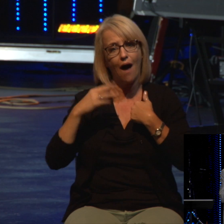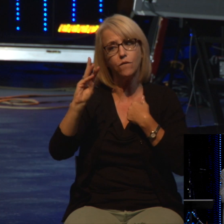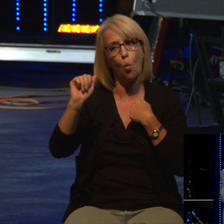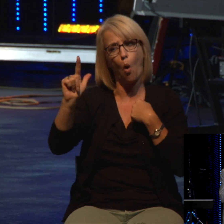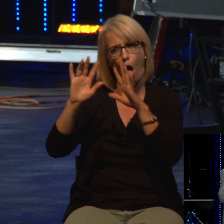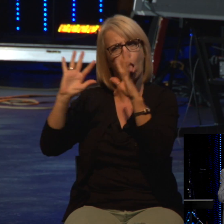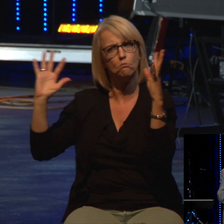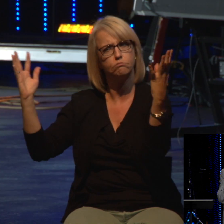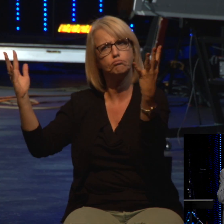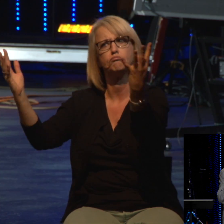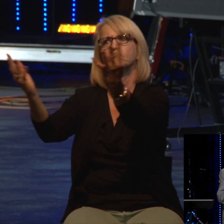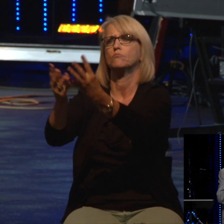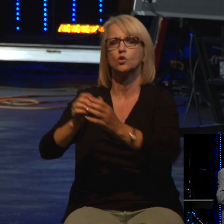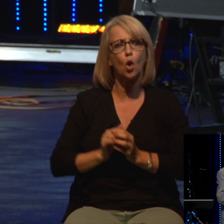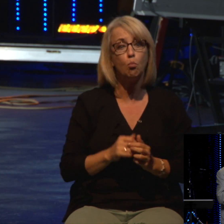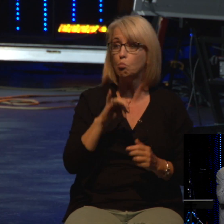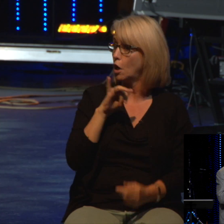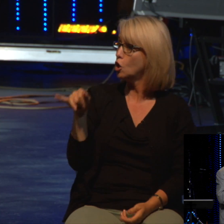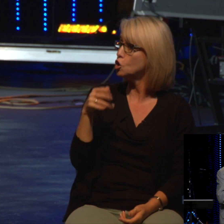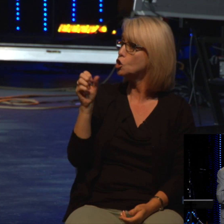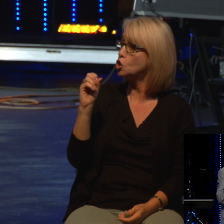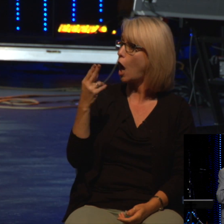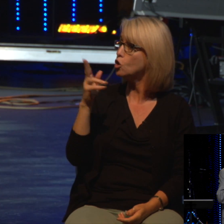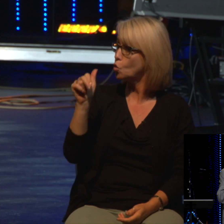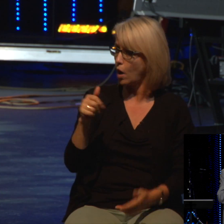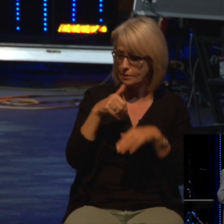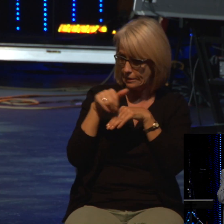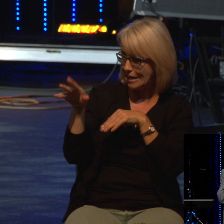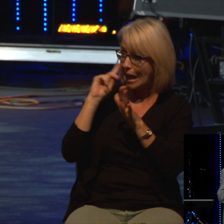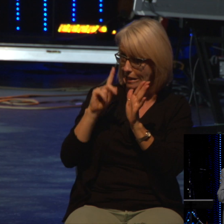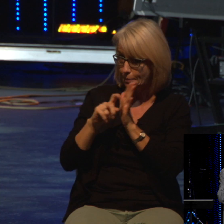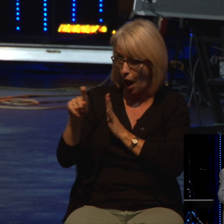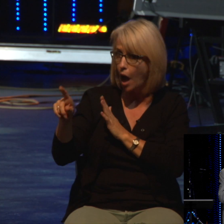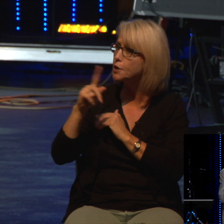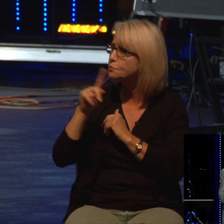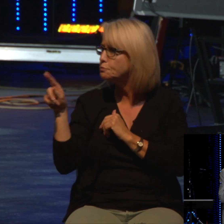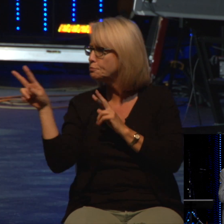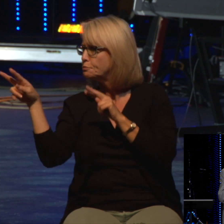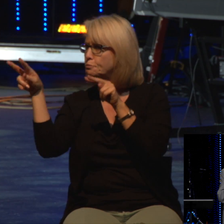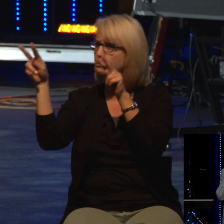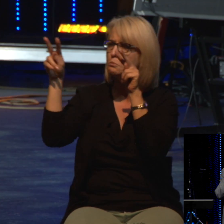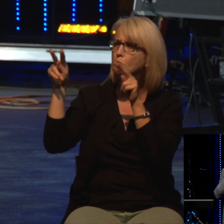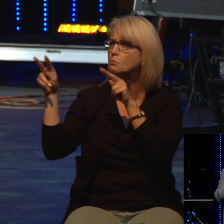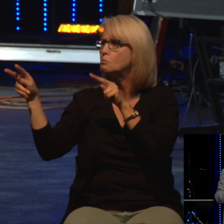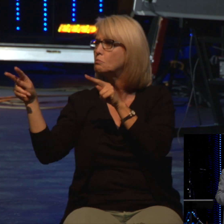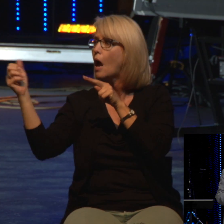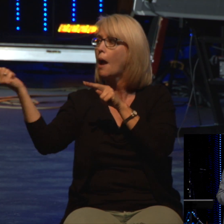as he usually did, he sent some spies to spy out the city. They came back with a report something like this.